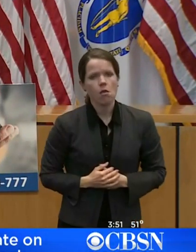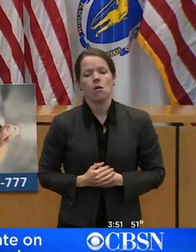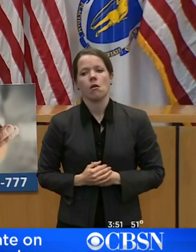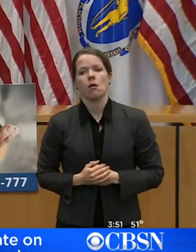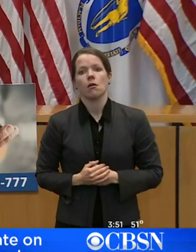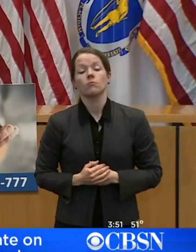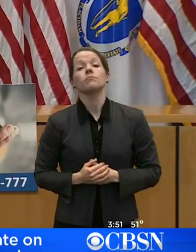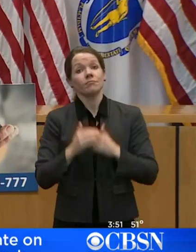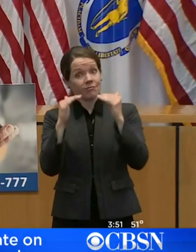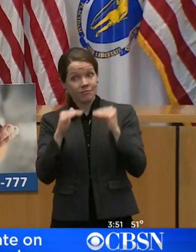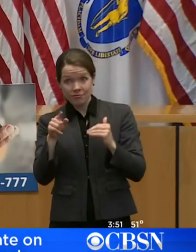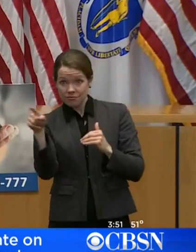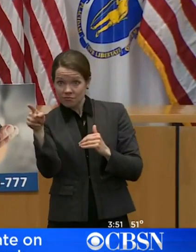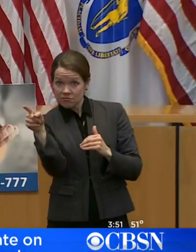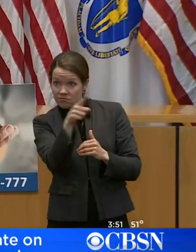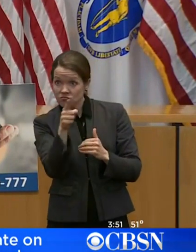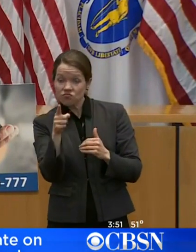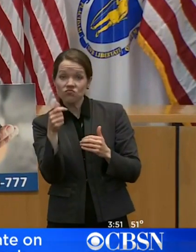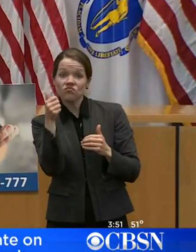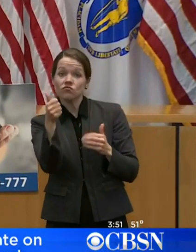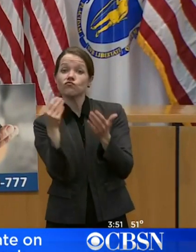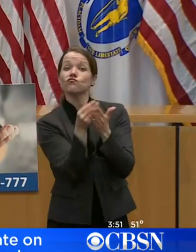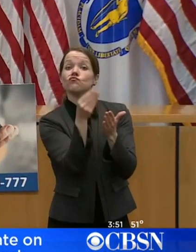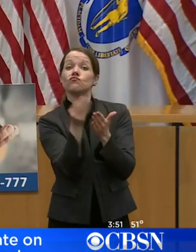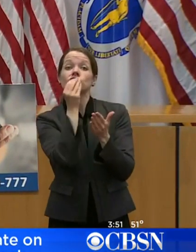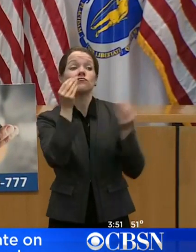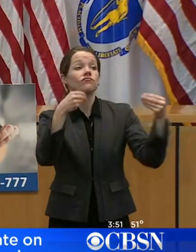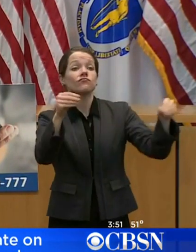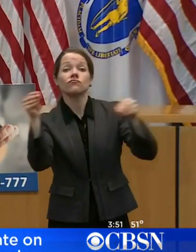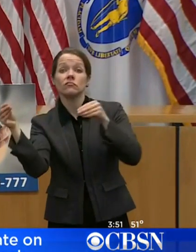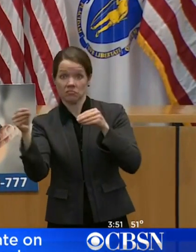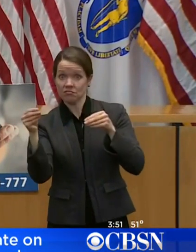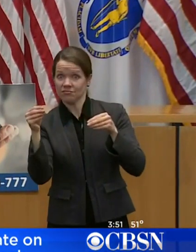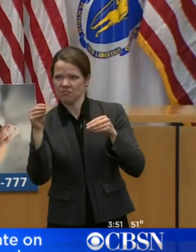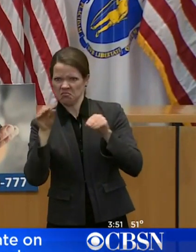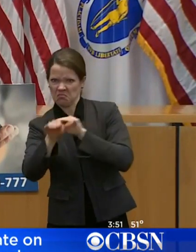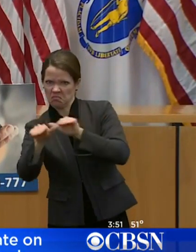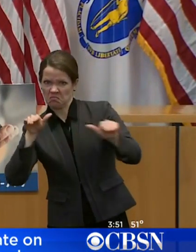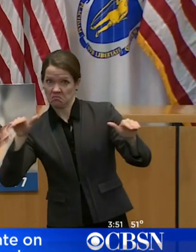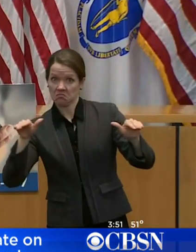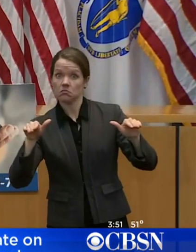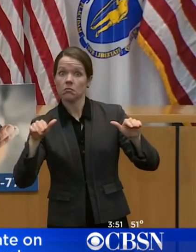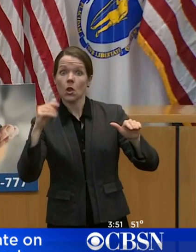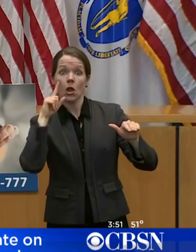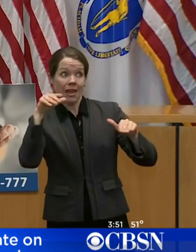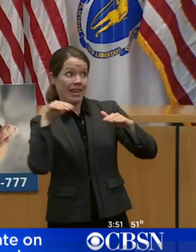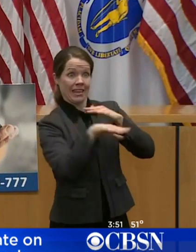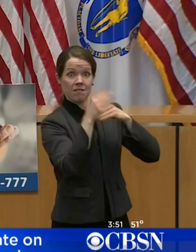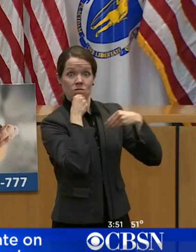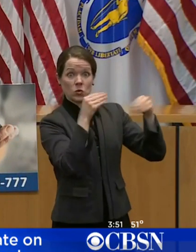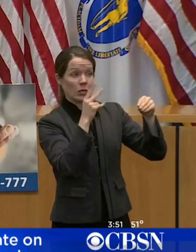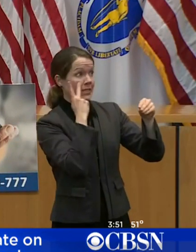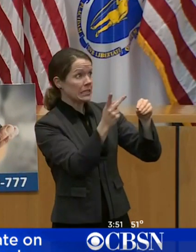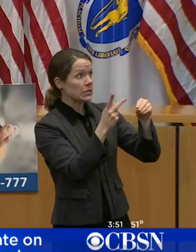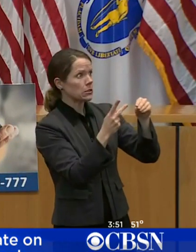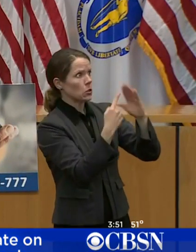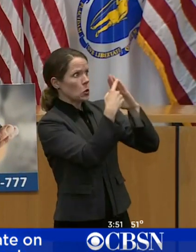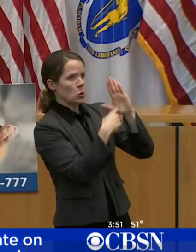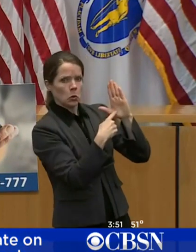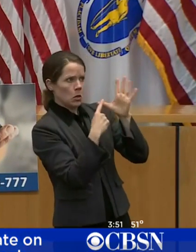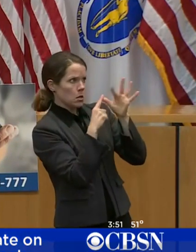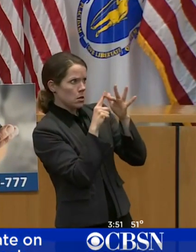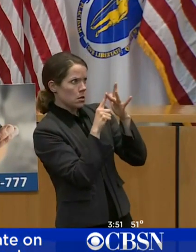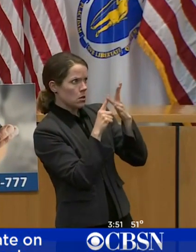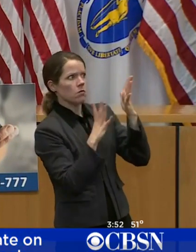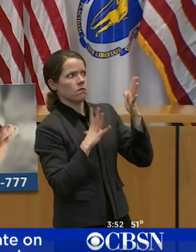customers that they need to follow the social distancing protocols that exist within stores to keep these workers and themselves safe.